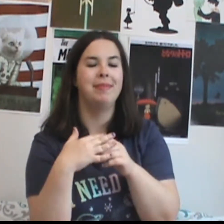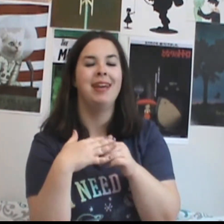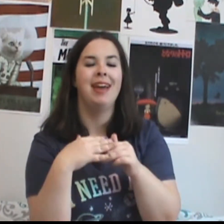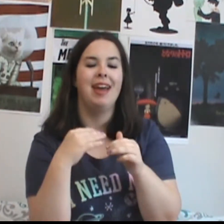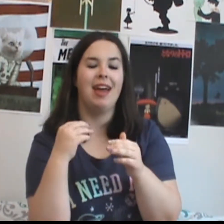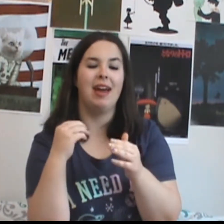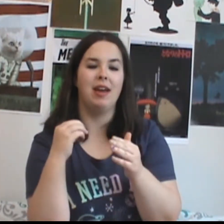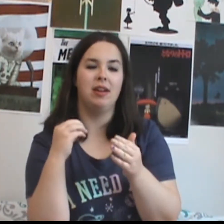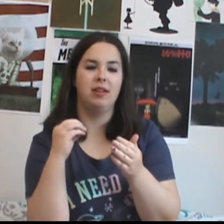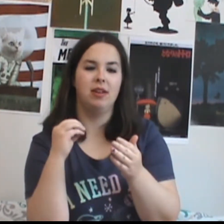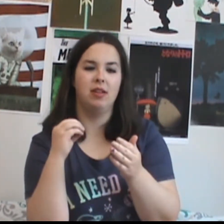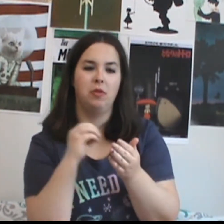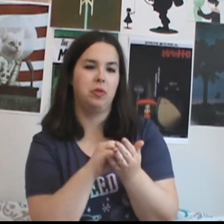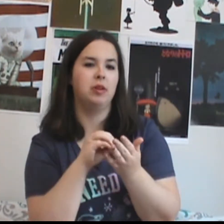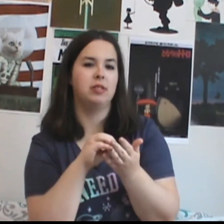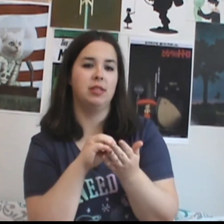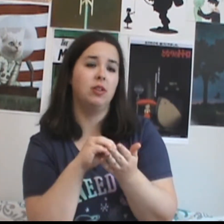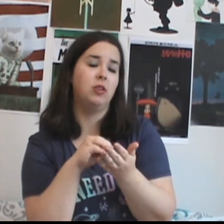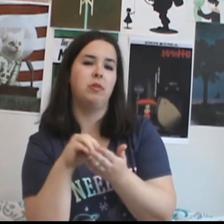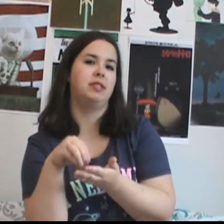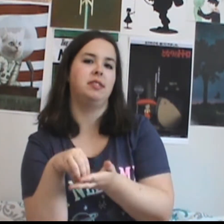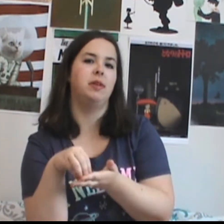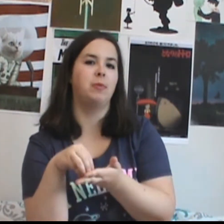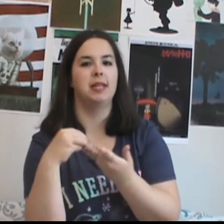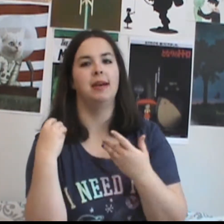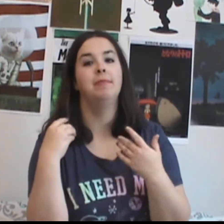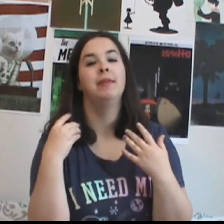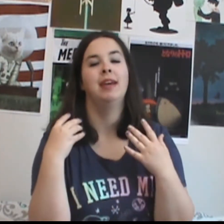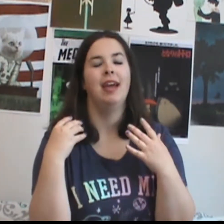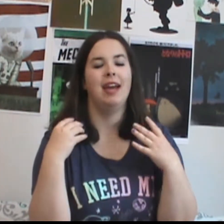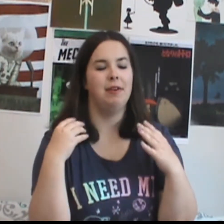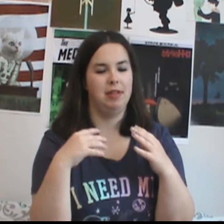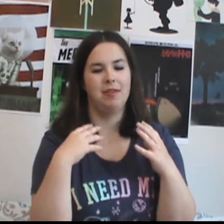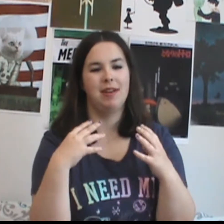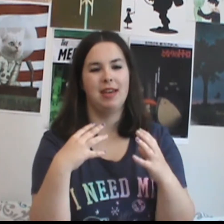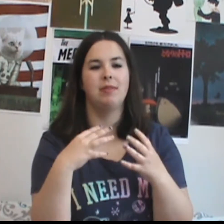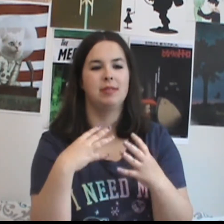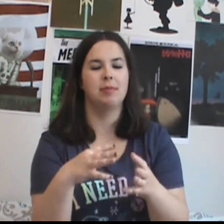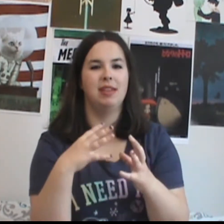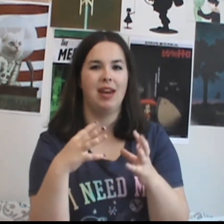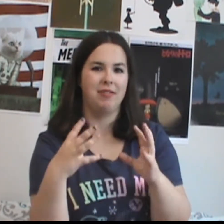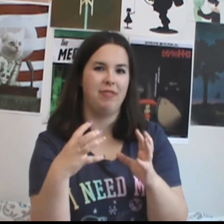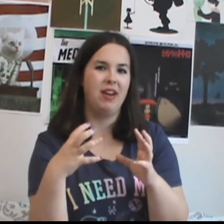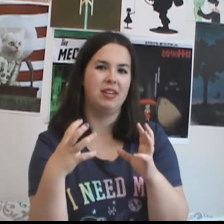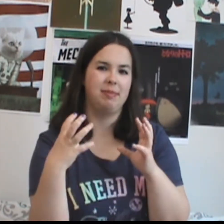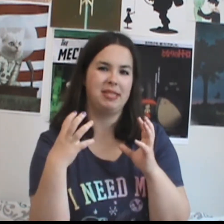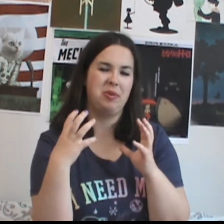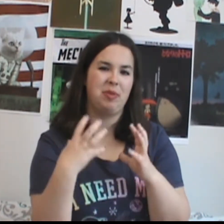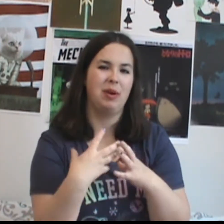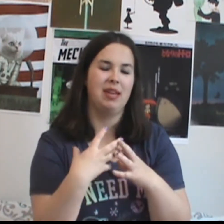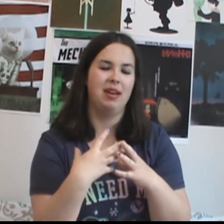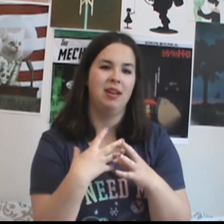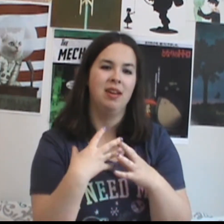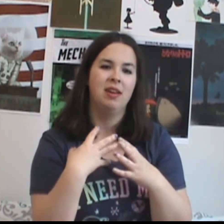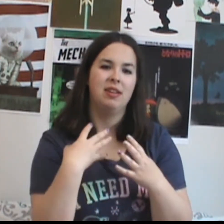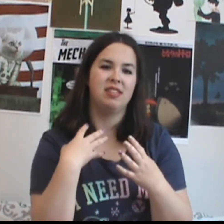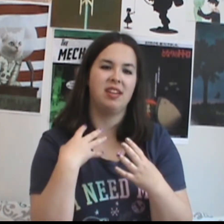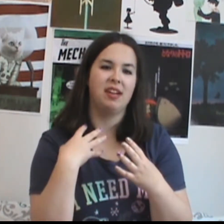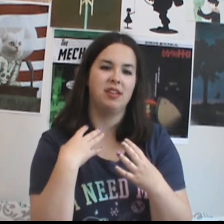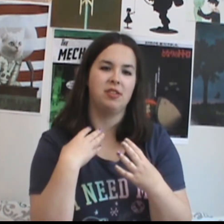and Luthor's new assistant, Willa, and everything around that was really kind of fun, especially with Willa deciding to